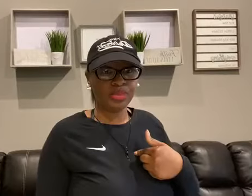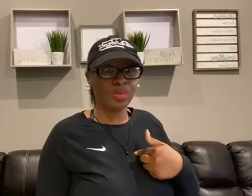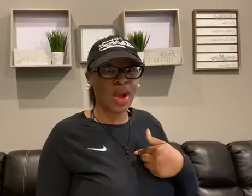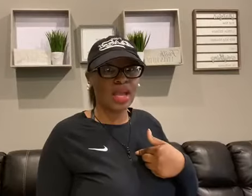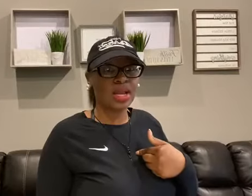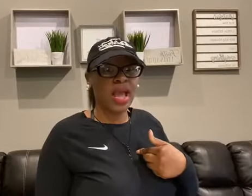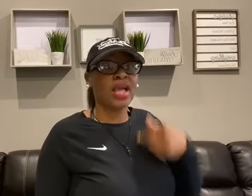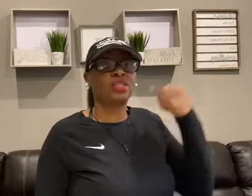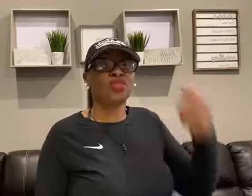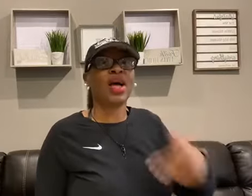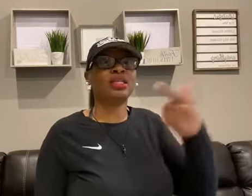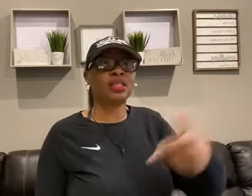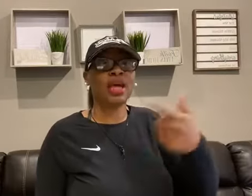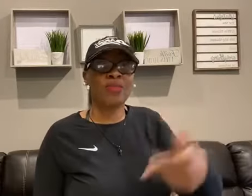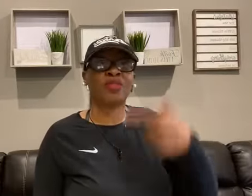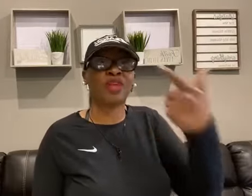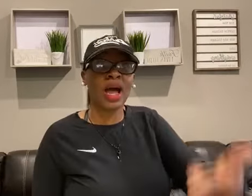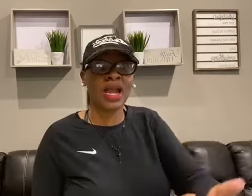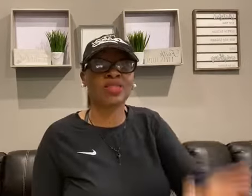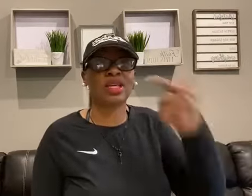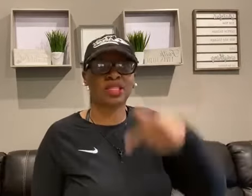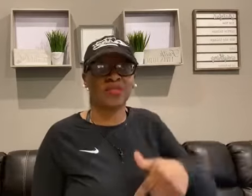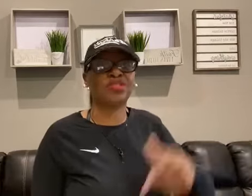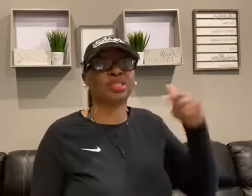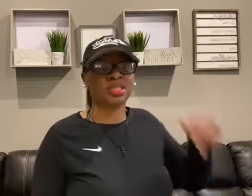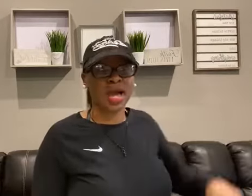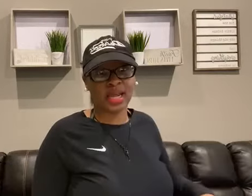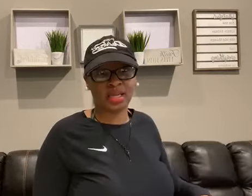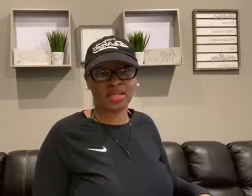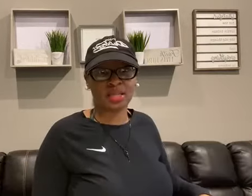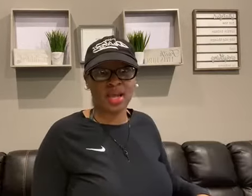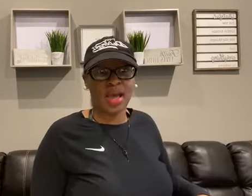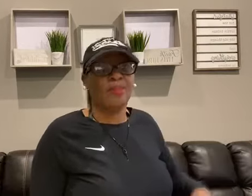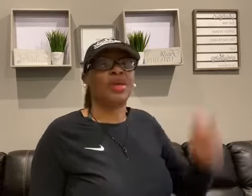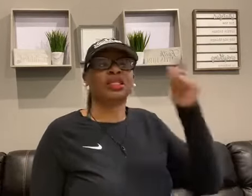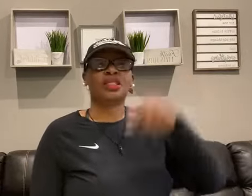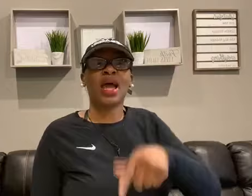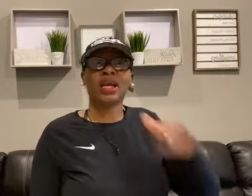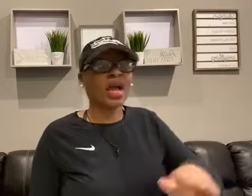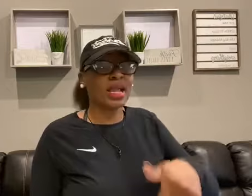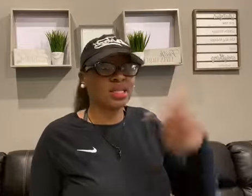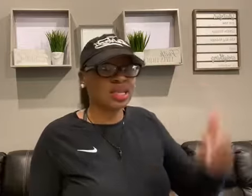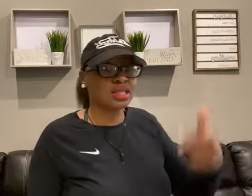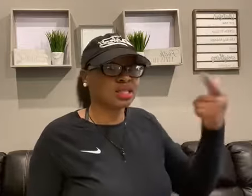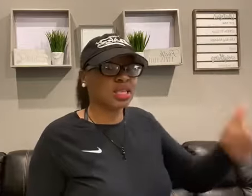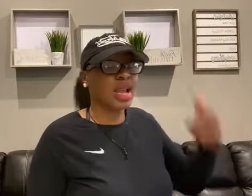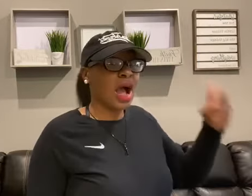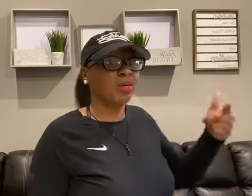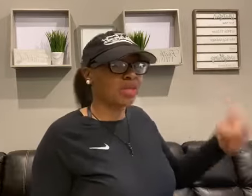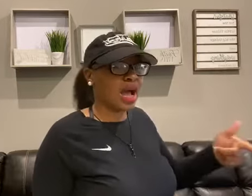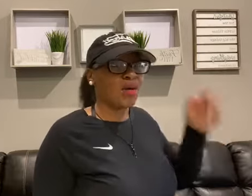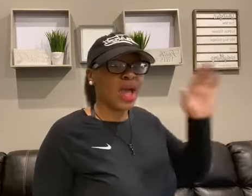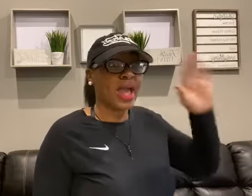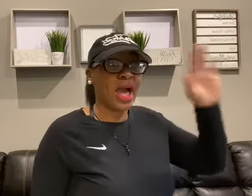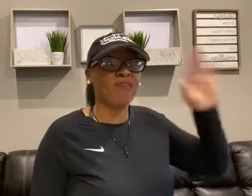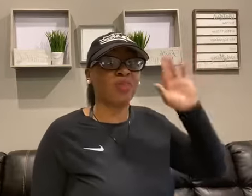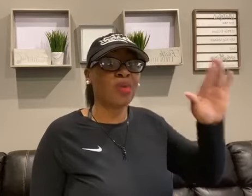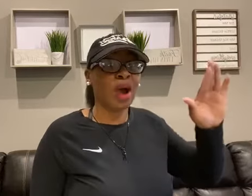Right? And so that's the type of client that suffers in silence. Because that client doesn't say out loud, hey, I have a